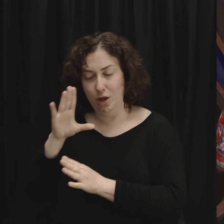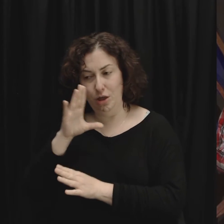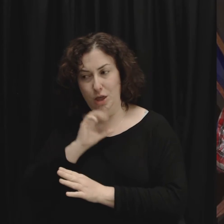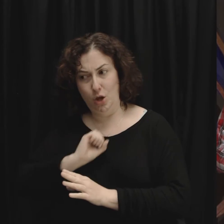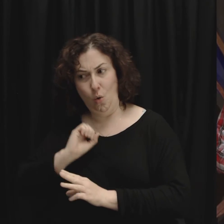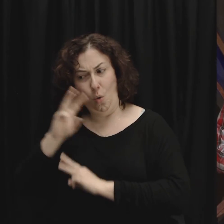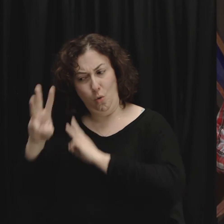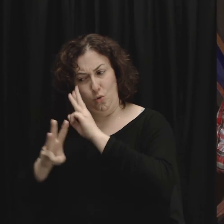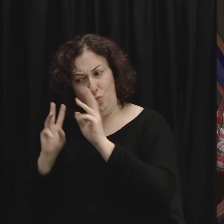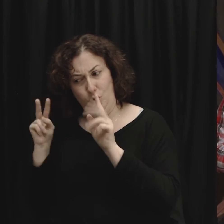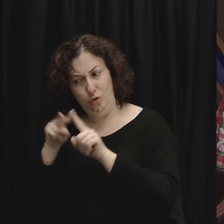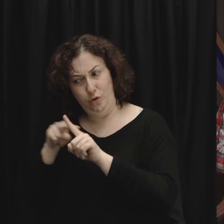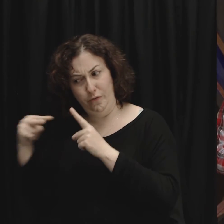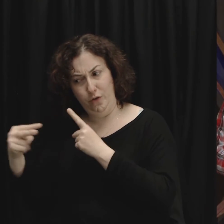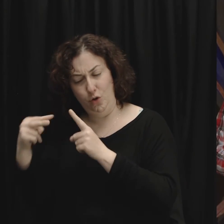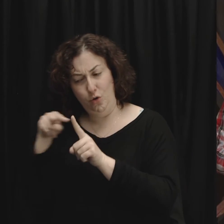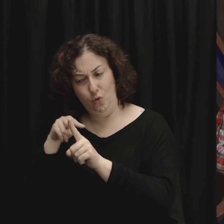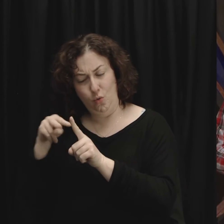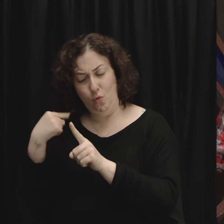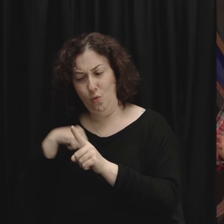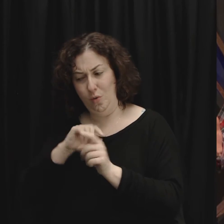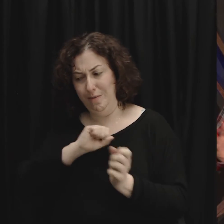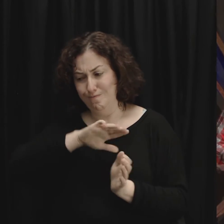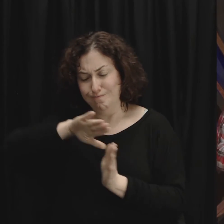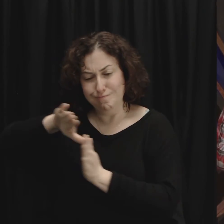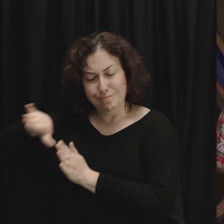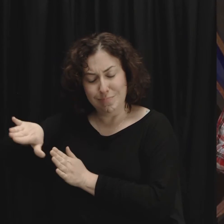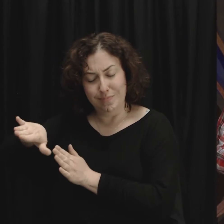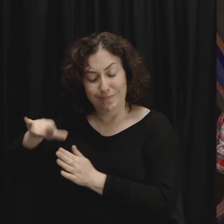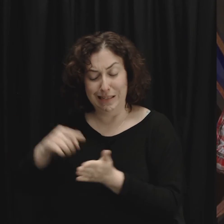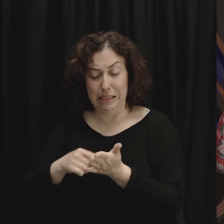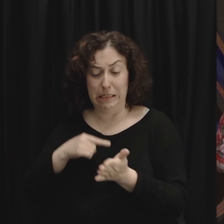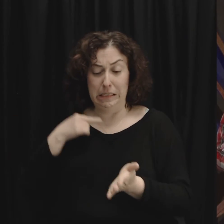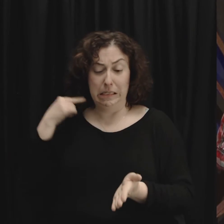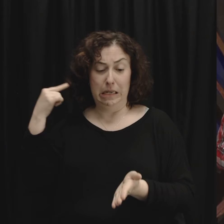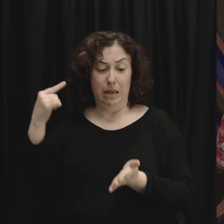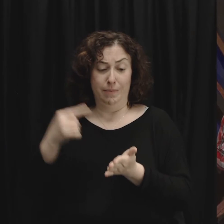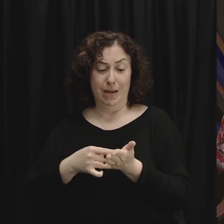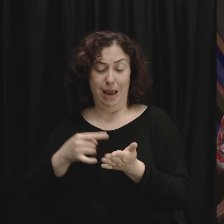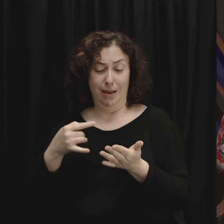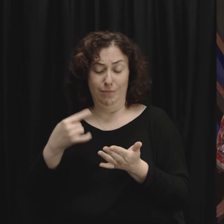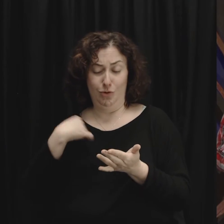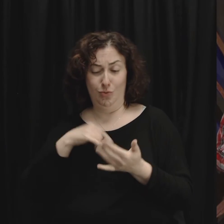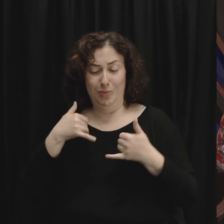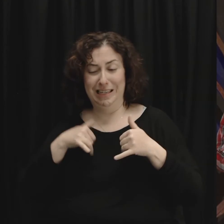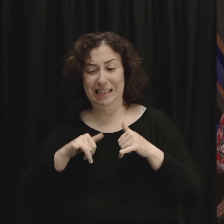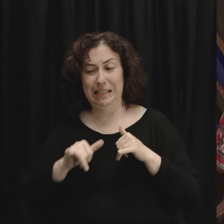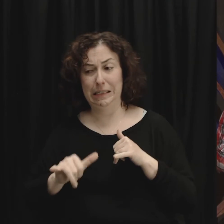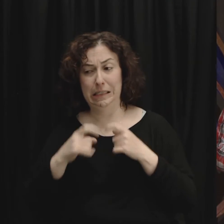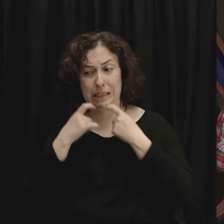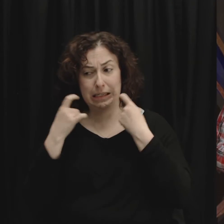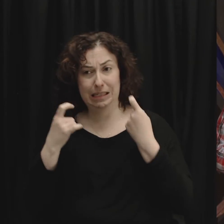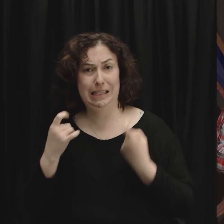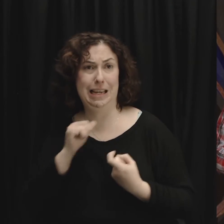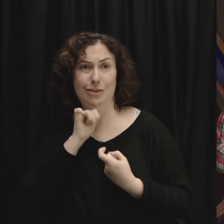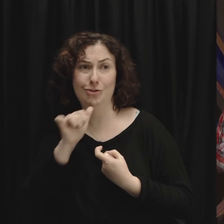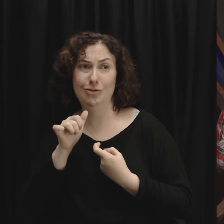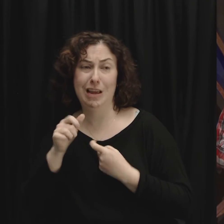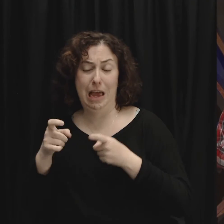embrace that sometimes because we still sin we go back to that old way of dealing with conflict but God I thank you that you've